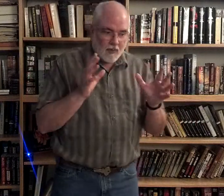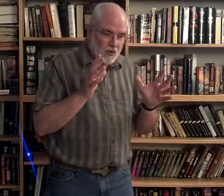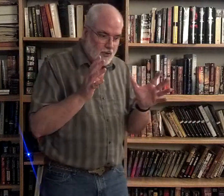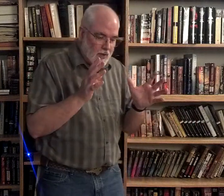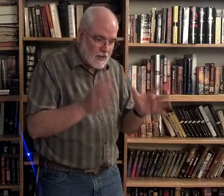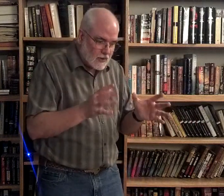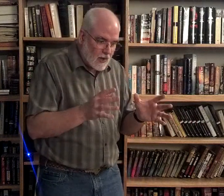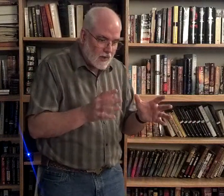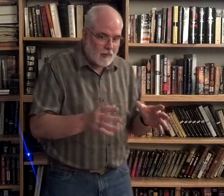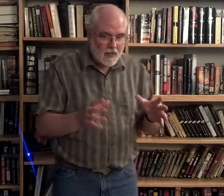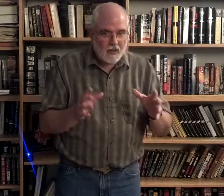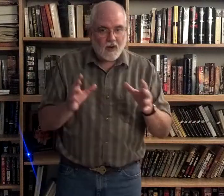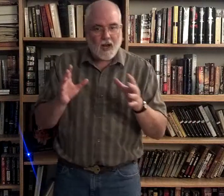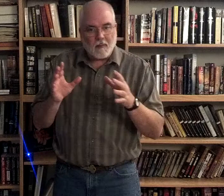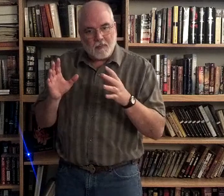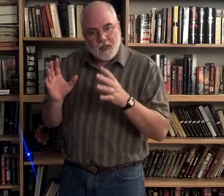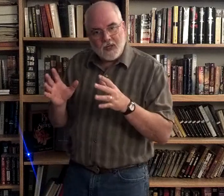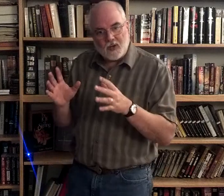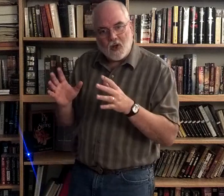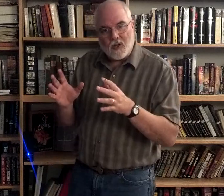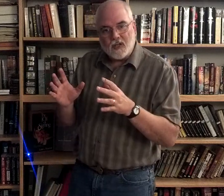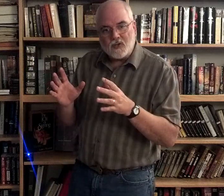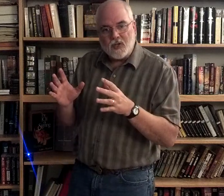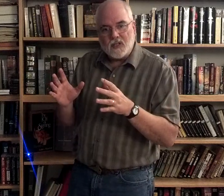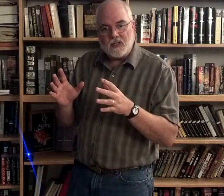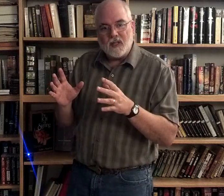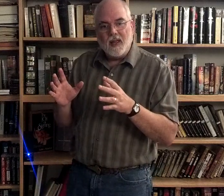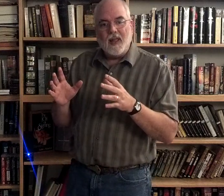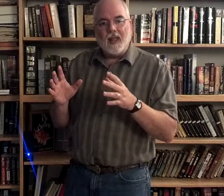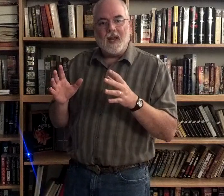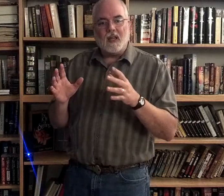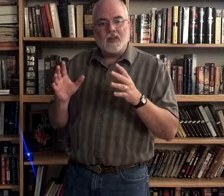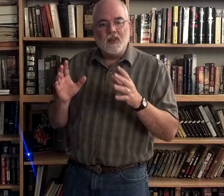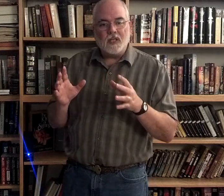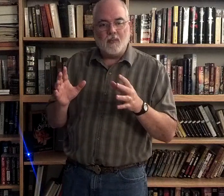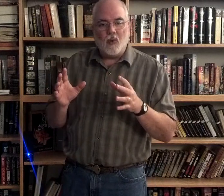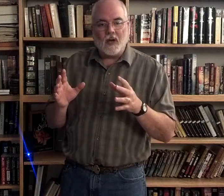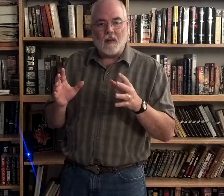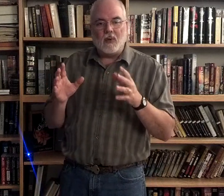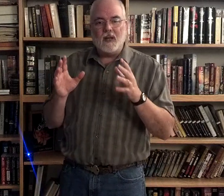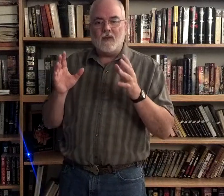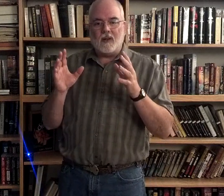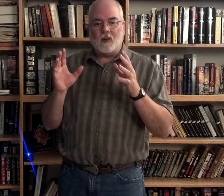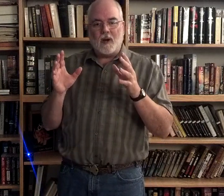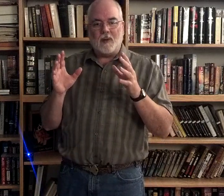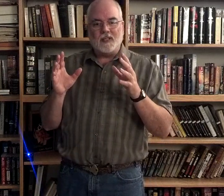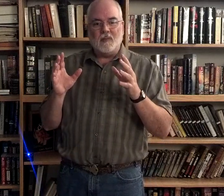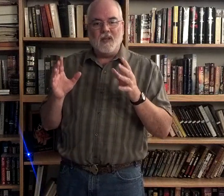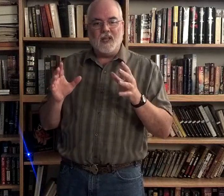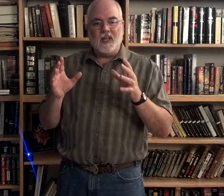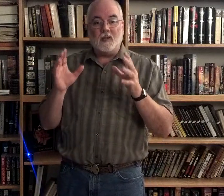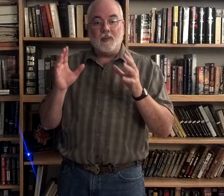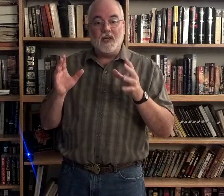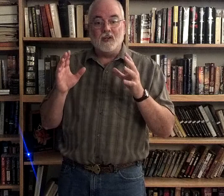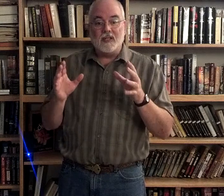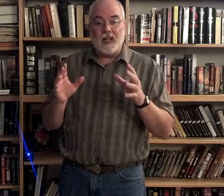Jesus talking to Peter. I am Peter talking to Jesus. And, this point, I believe the right place to be is Peter said,